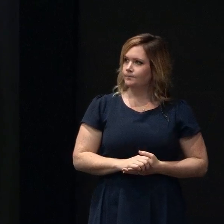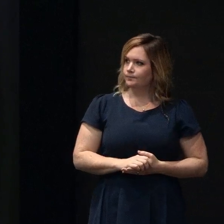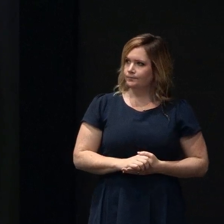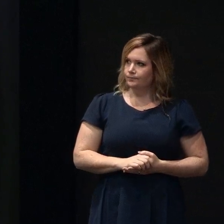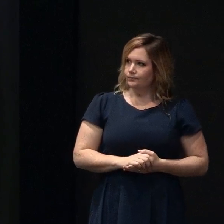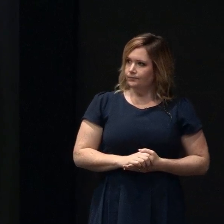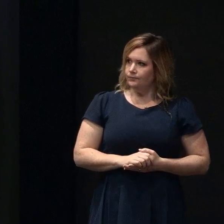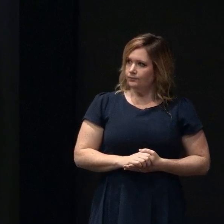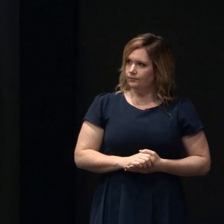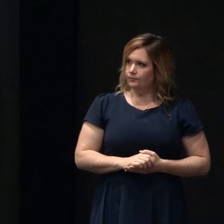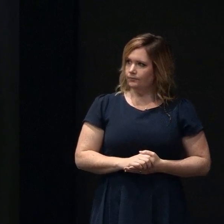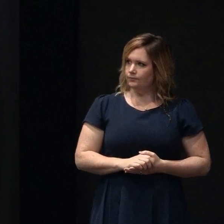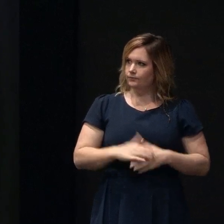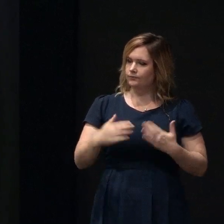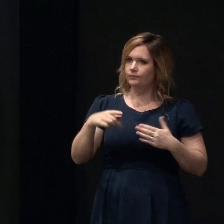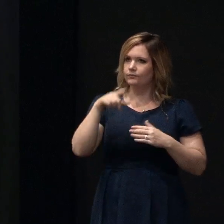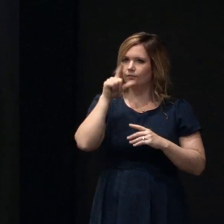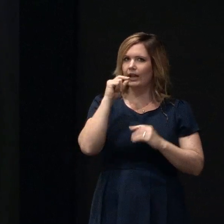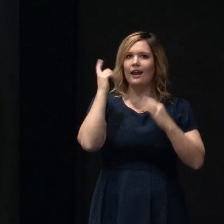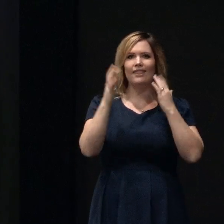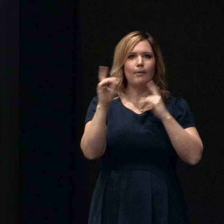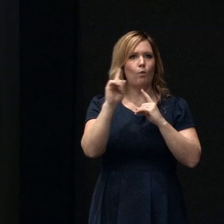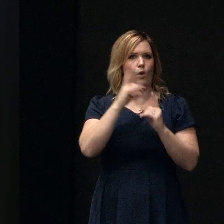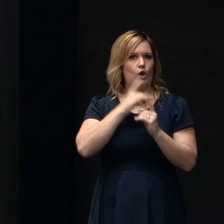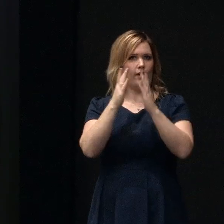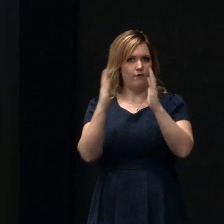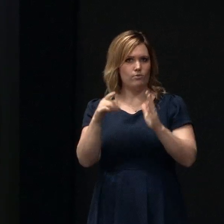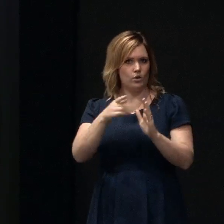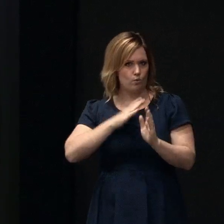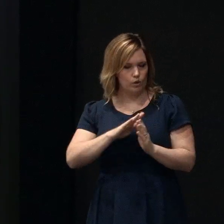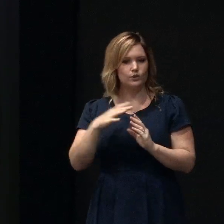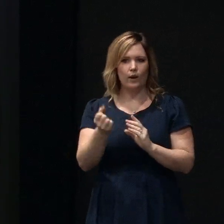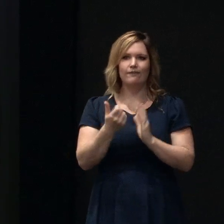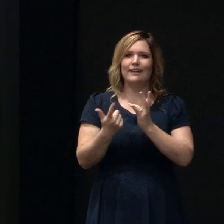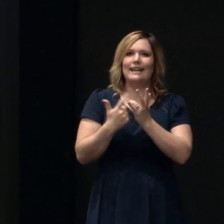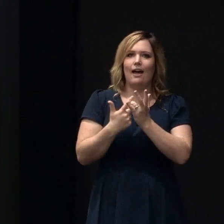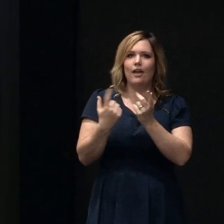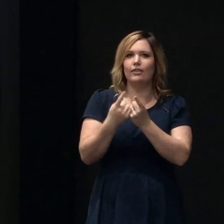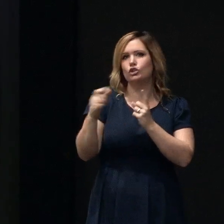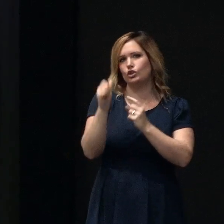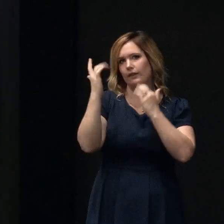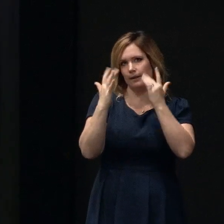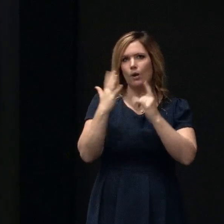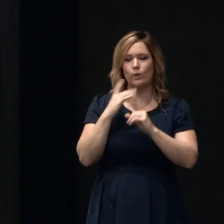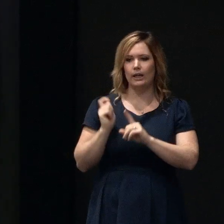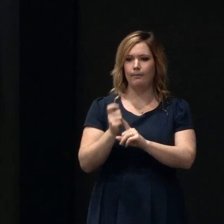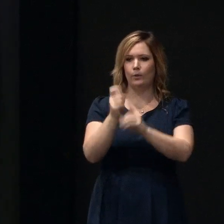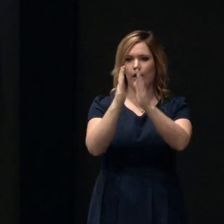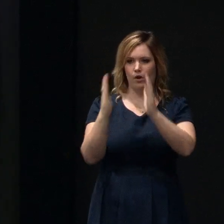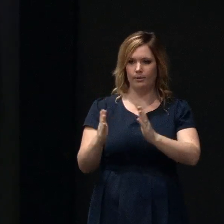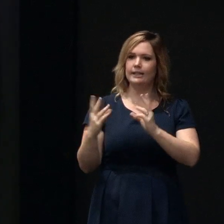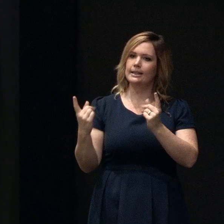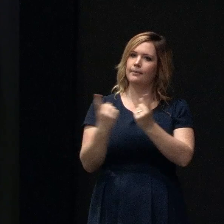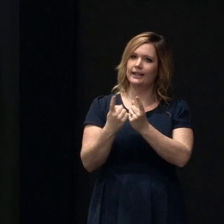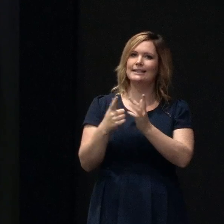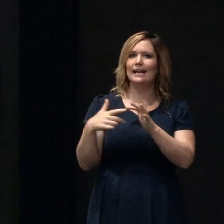course to sit back reflect on the type of home that you want so there are some additional considerations when building a home some of them will include things